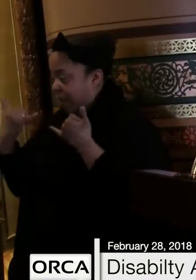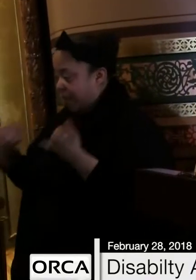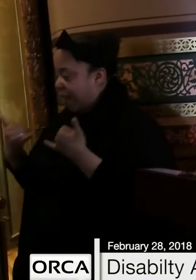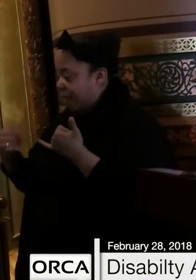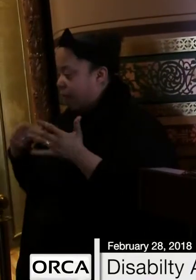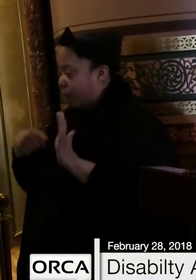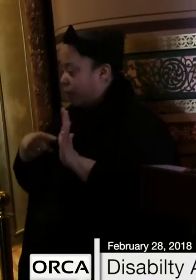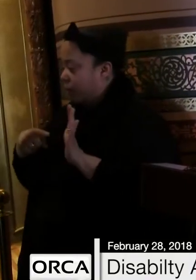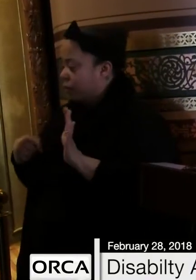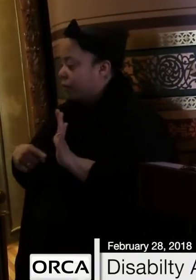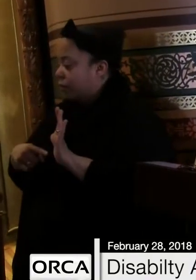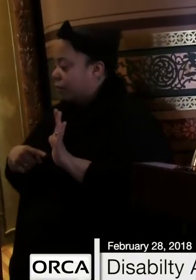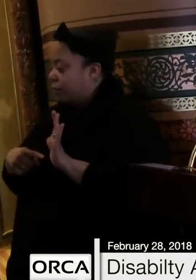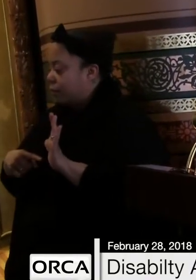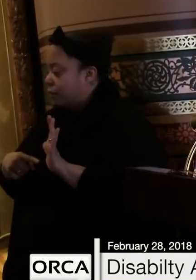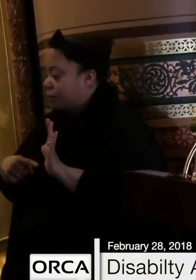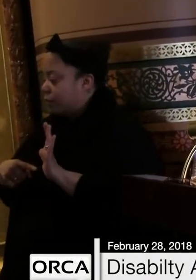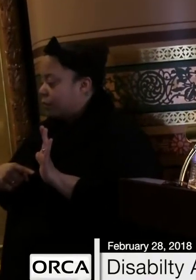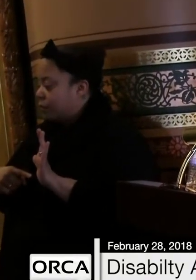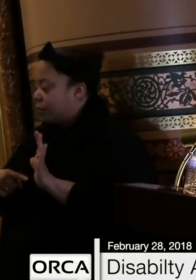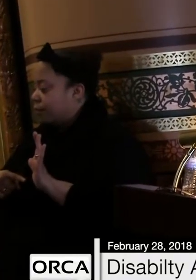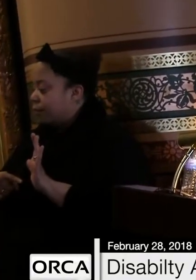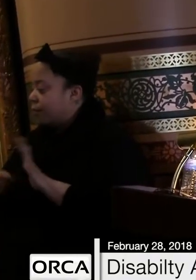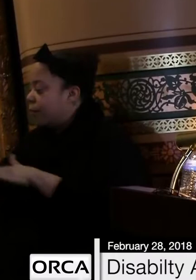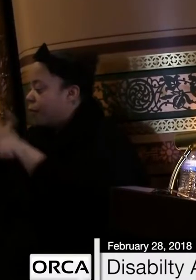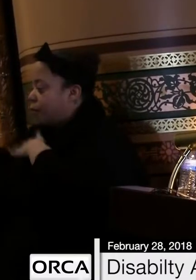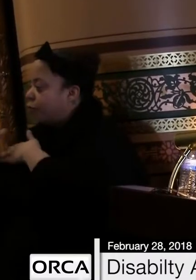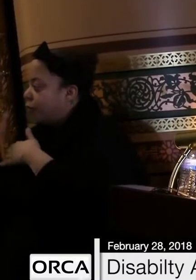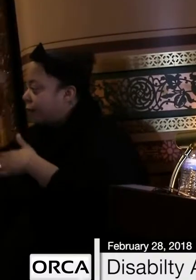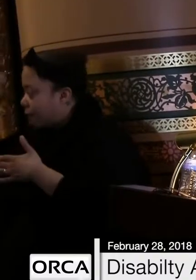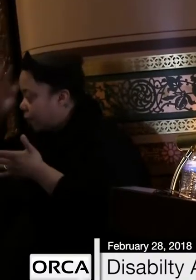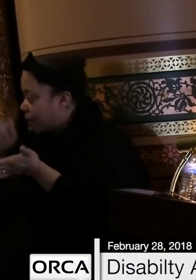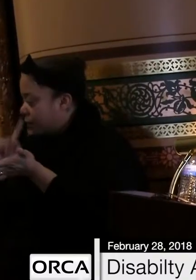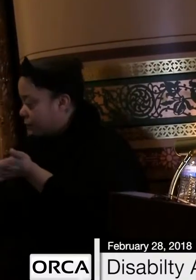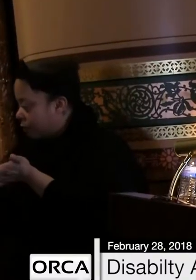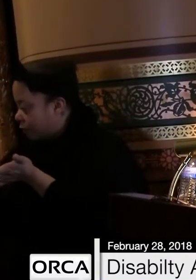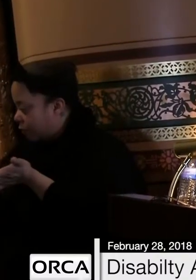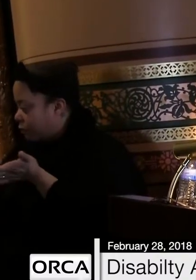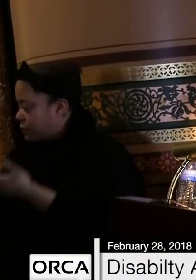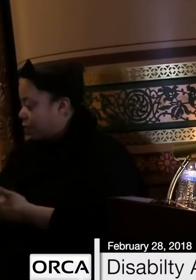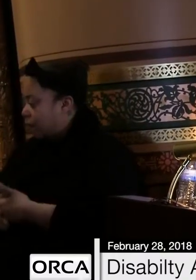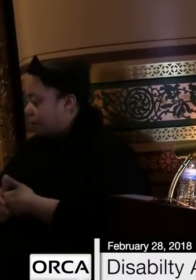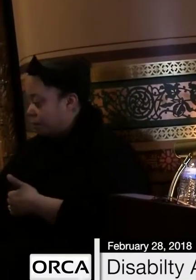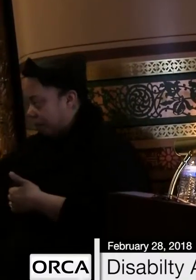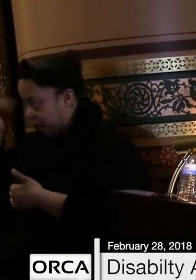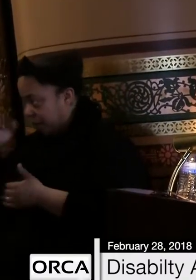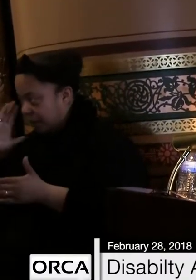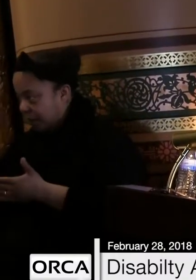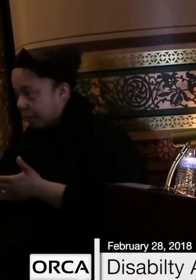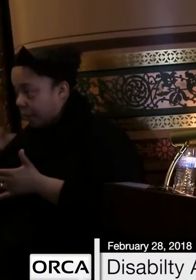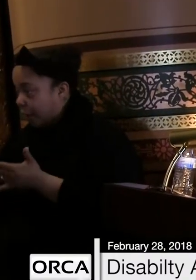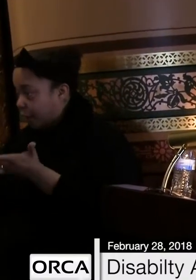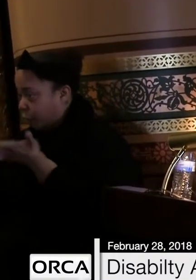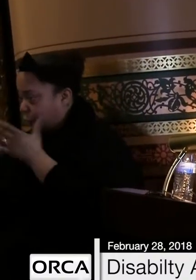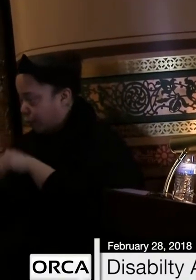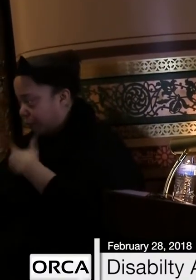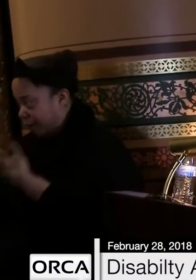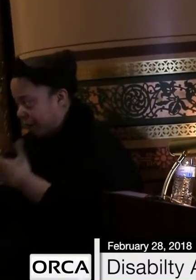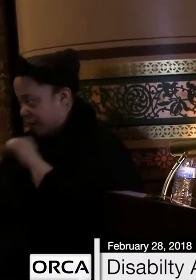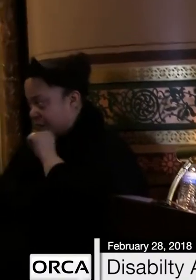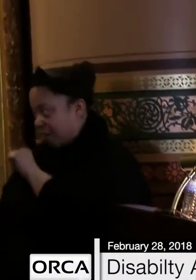stemming from a failure to timely identify and deliver services to children with disabilities and to children with suspected disabilities.